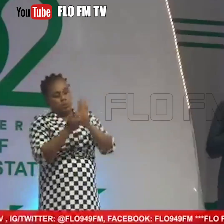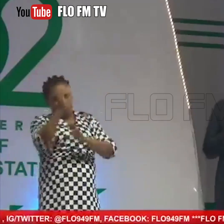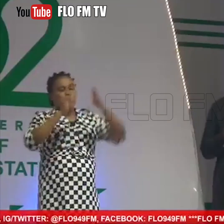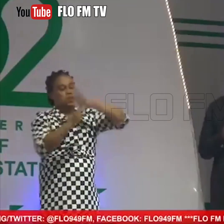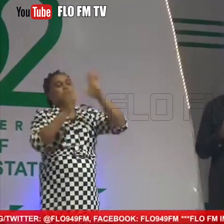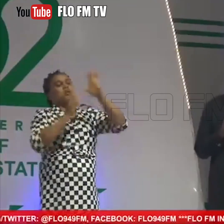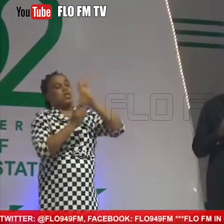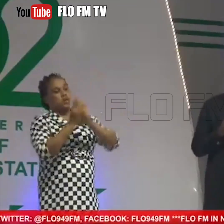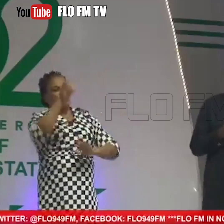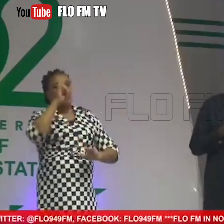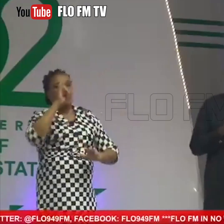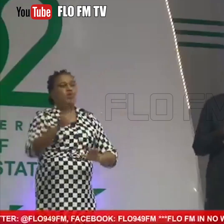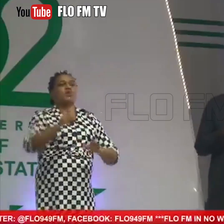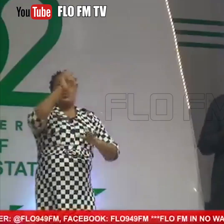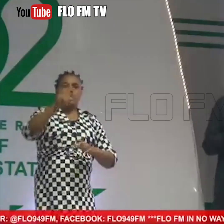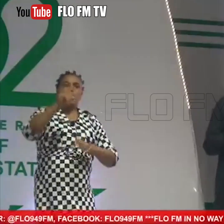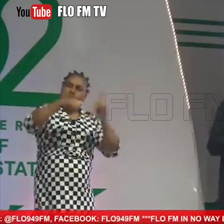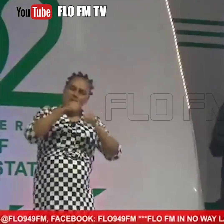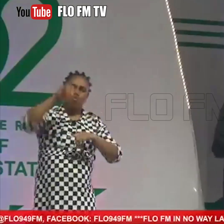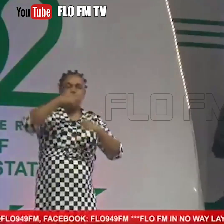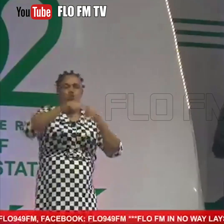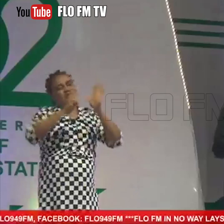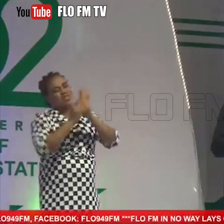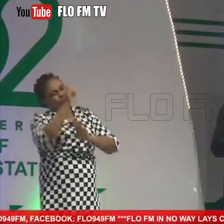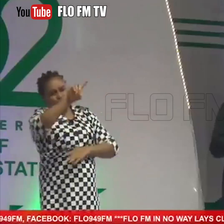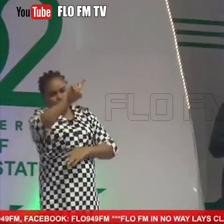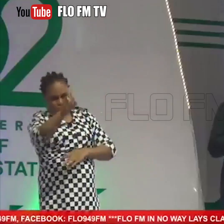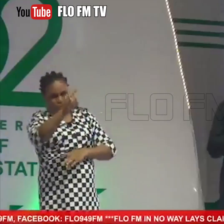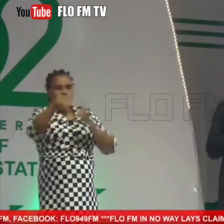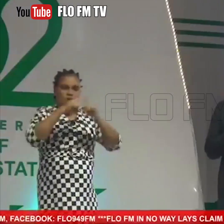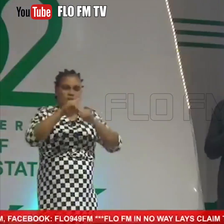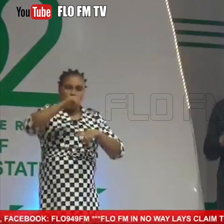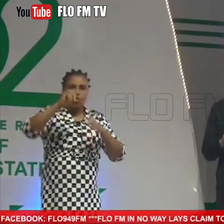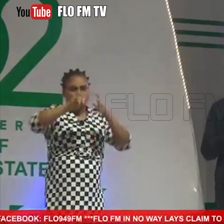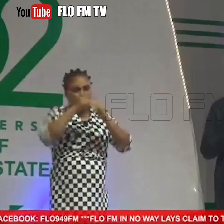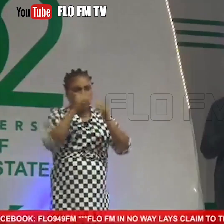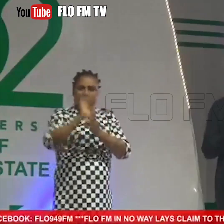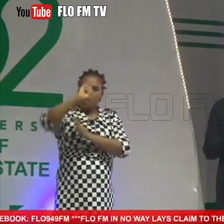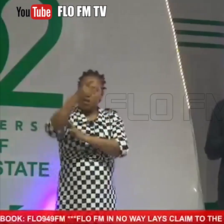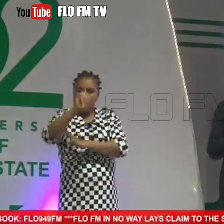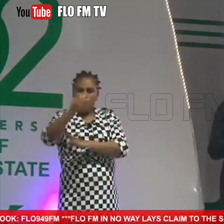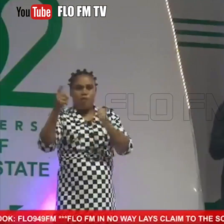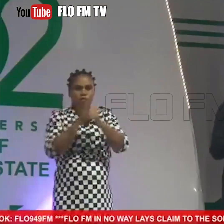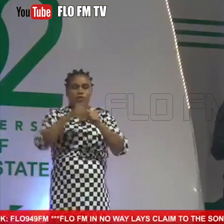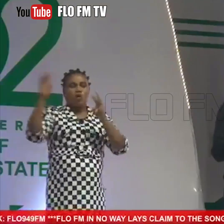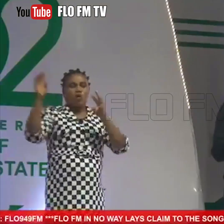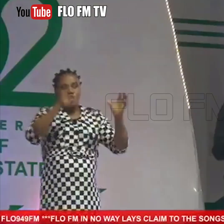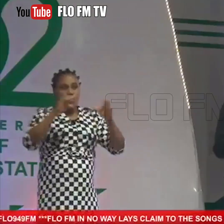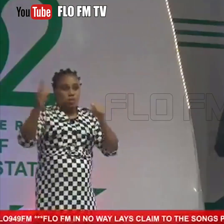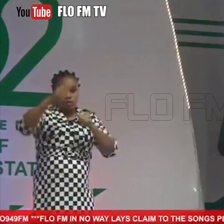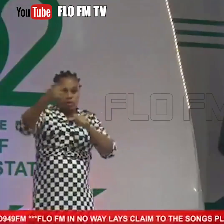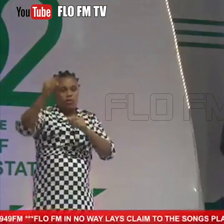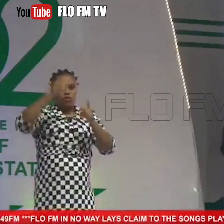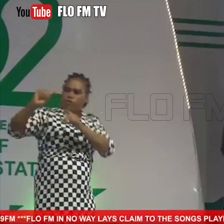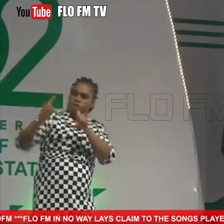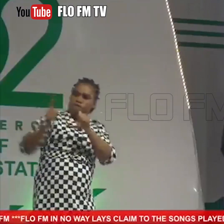underdeveloped. The question is, when are we going to be developed? When are we going to emerge like Singapore from a first world, from a third world